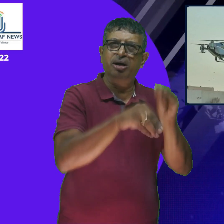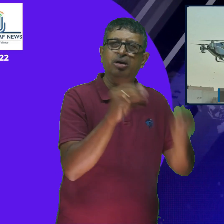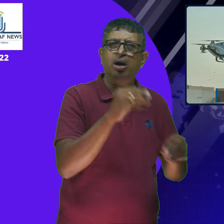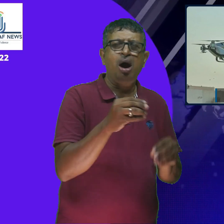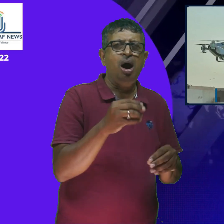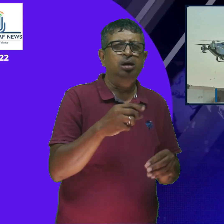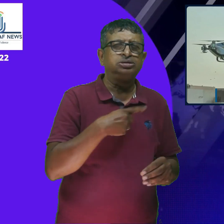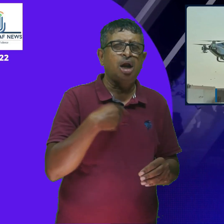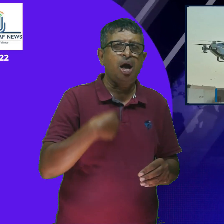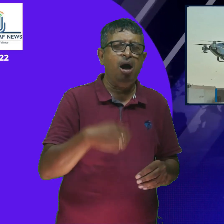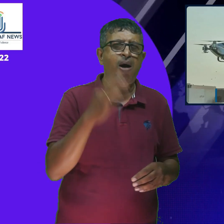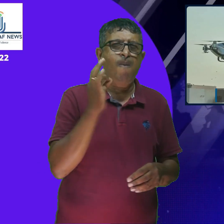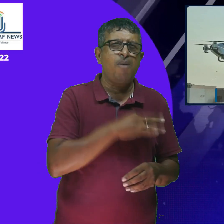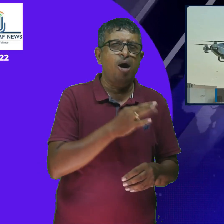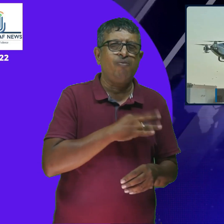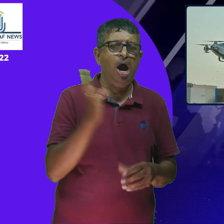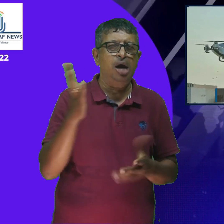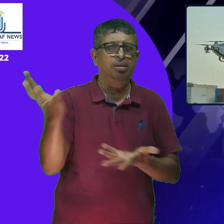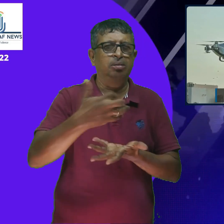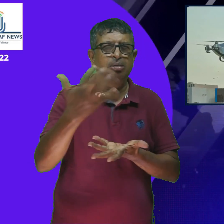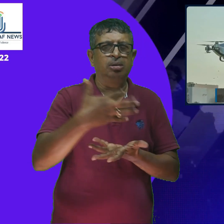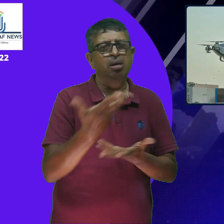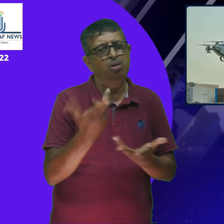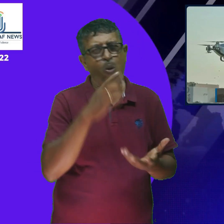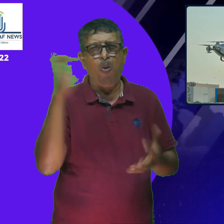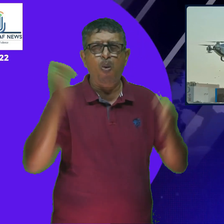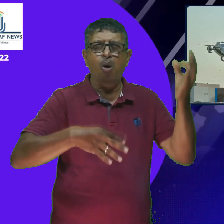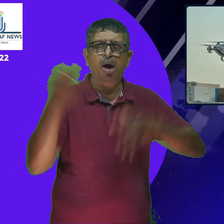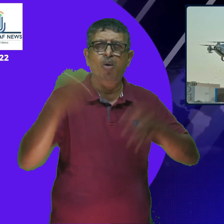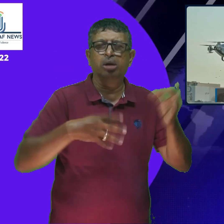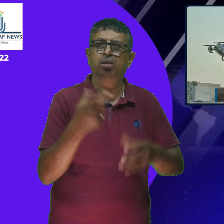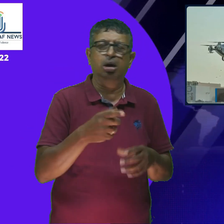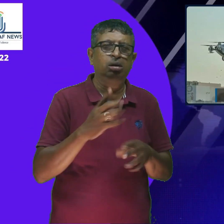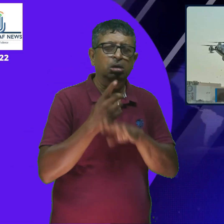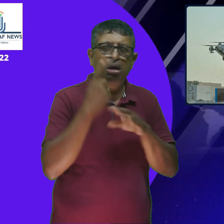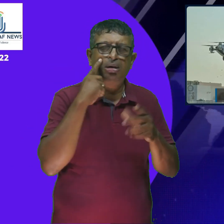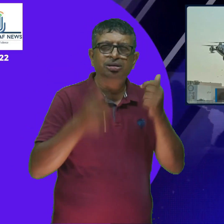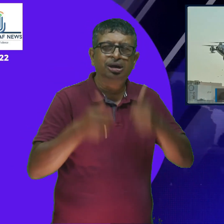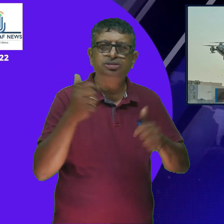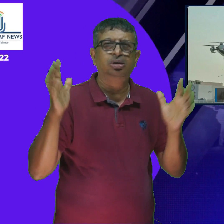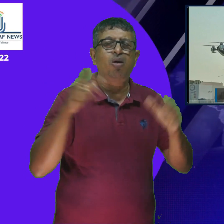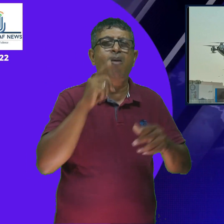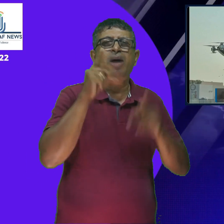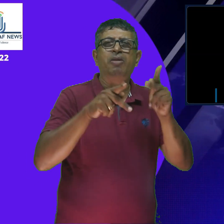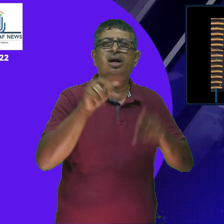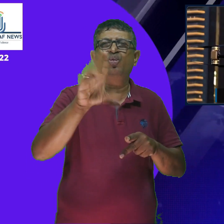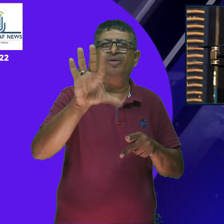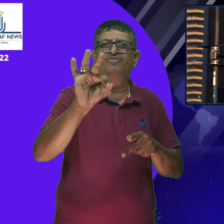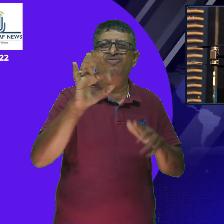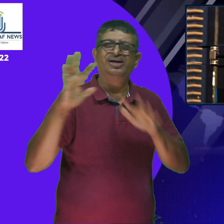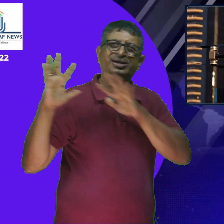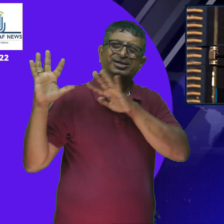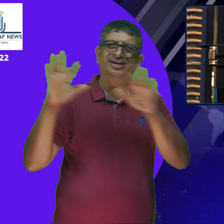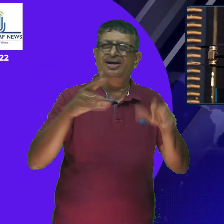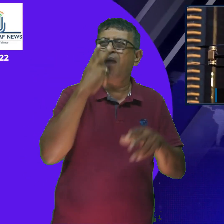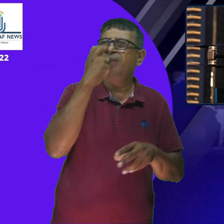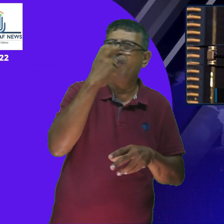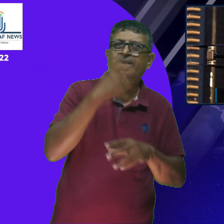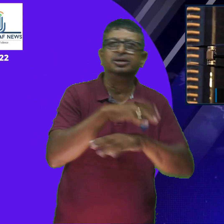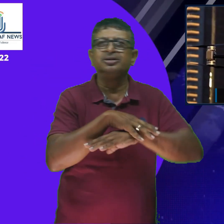airplanes and helicopters, e-vitol or electric vertical take-off and landing vehicles offer quick point-to-point personal travel, at least